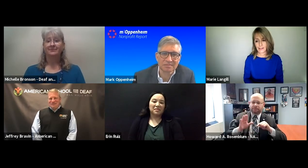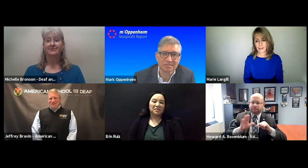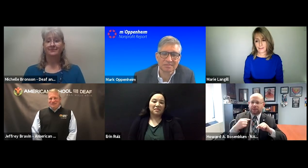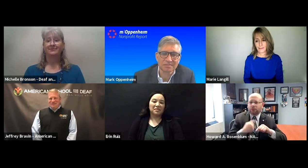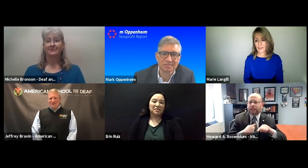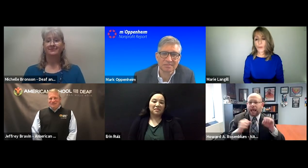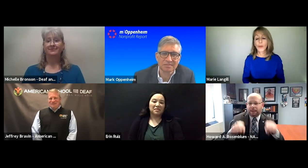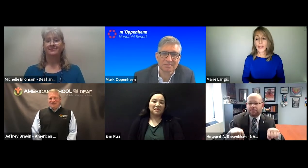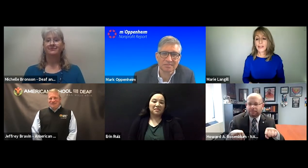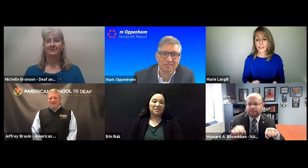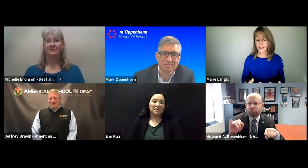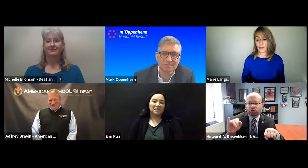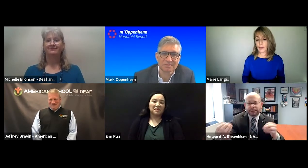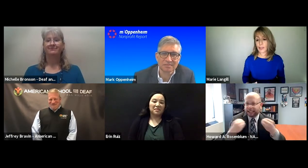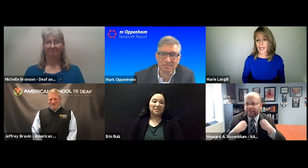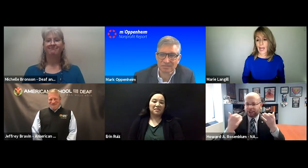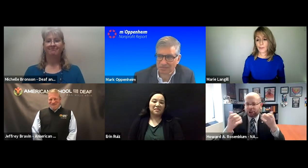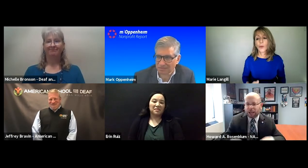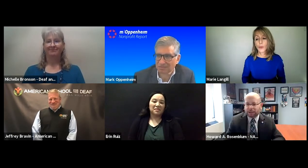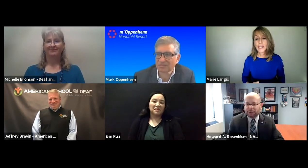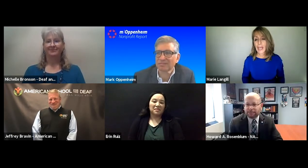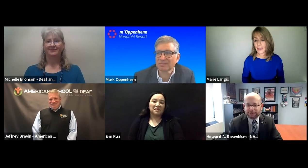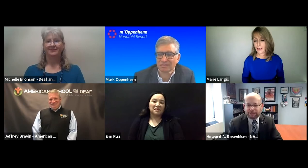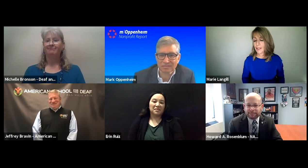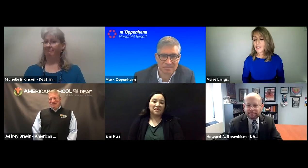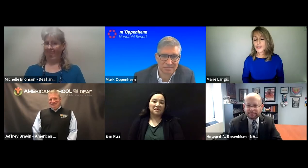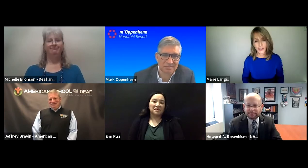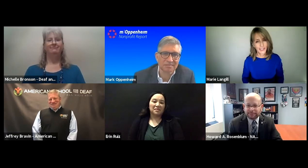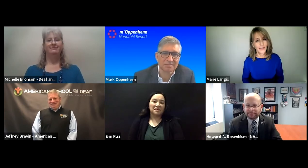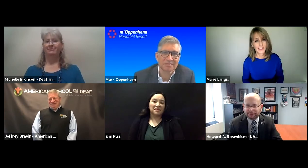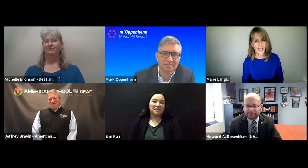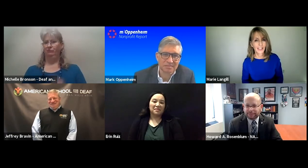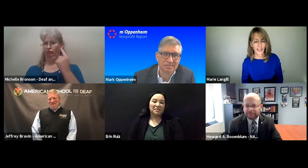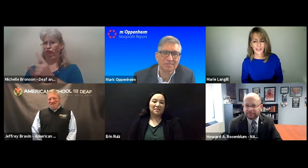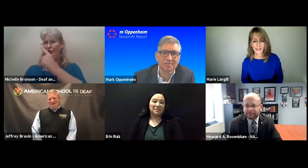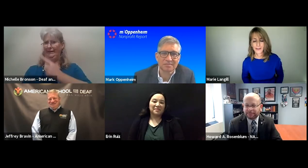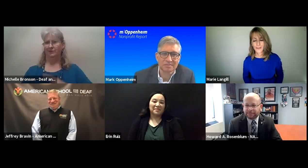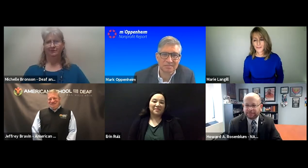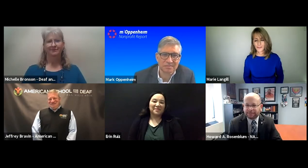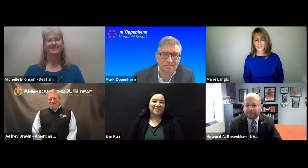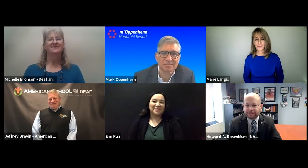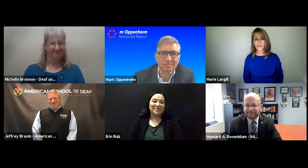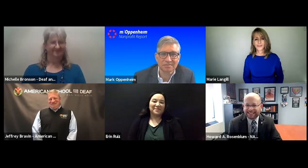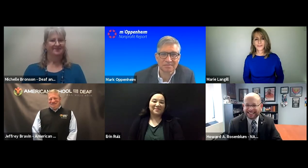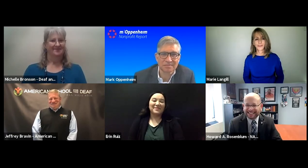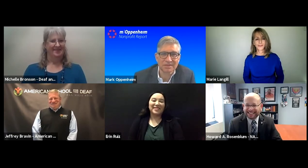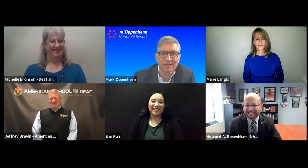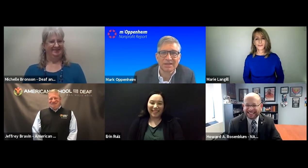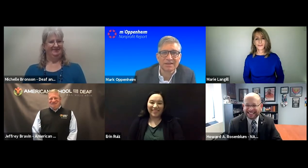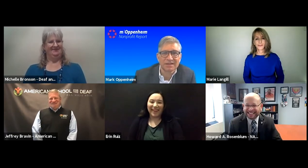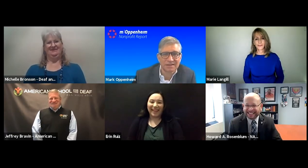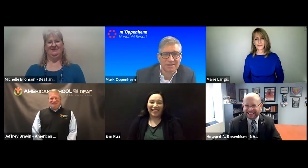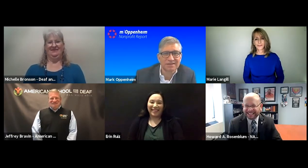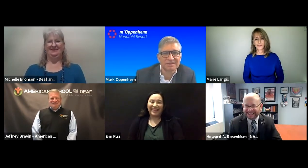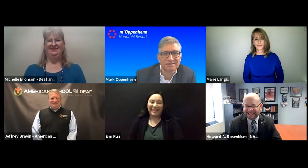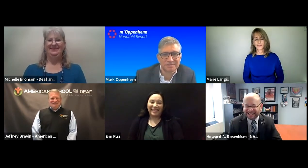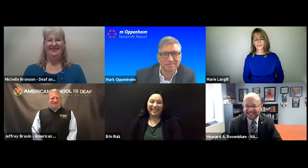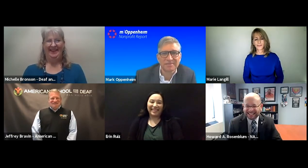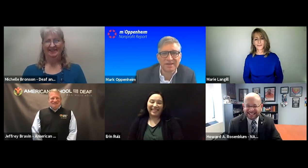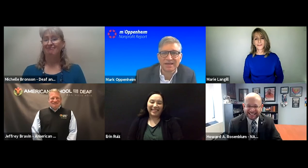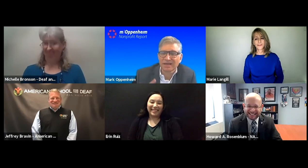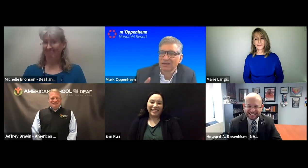biases that we as deaf people cannot, but we can just give us that chance. Michelle's saying right.